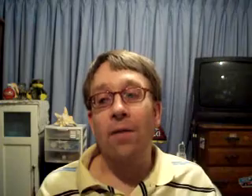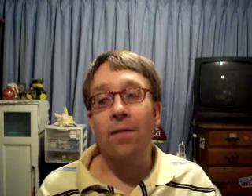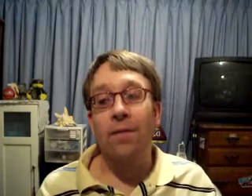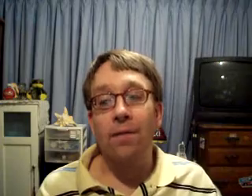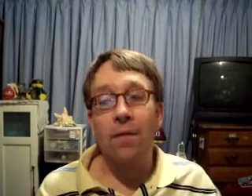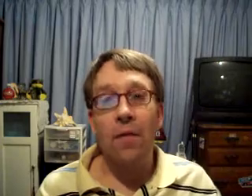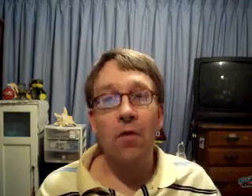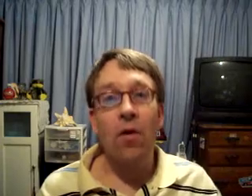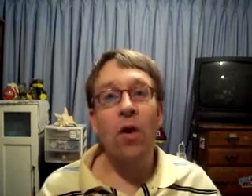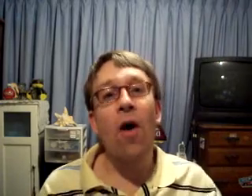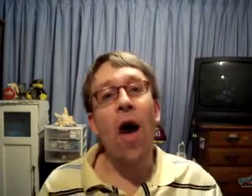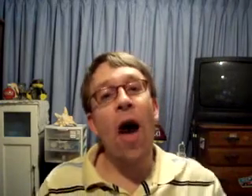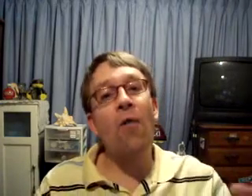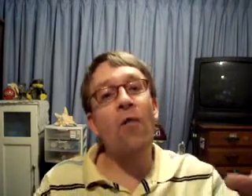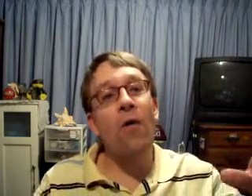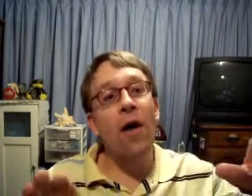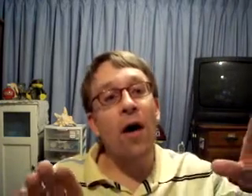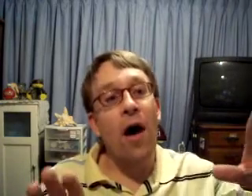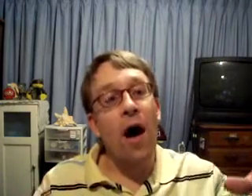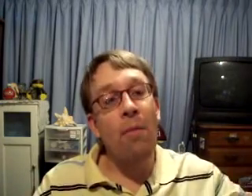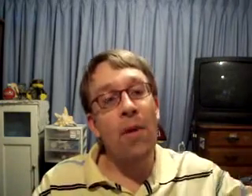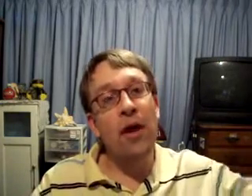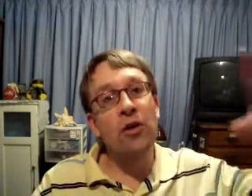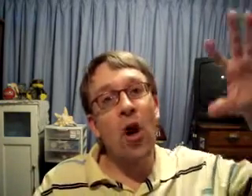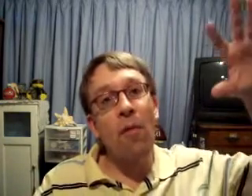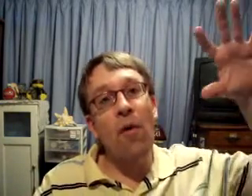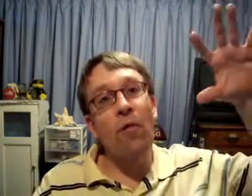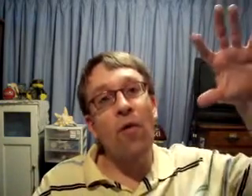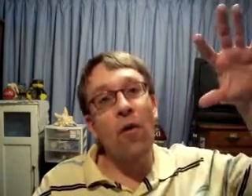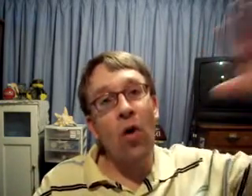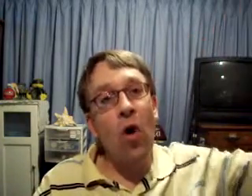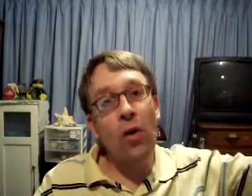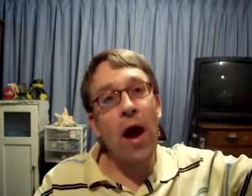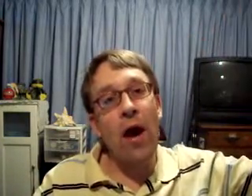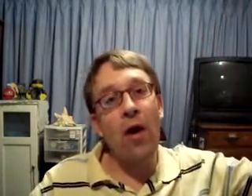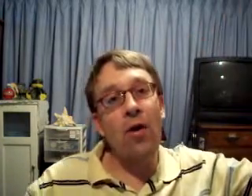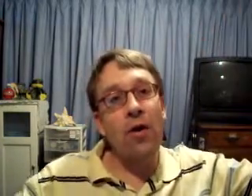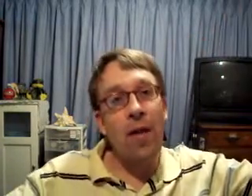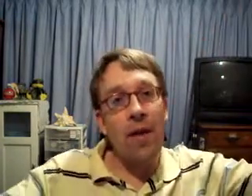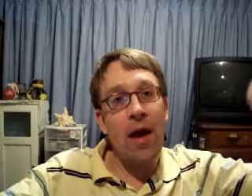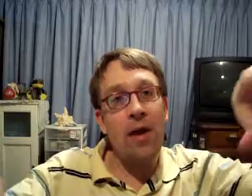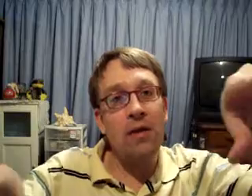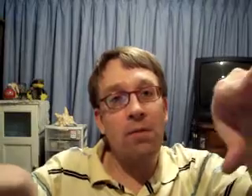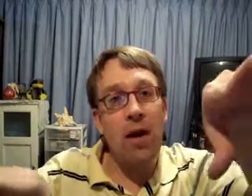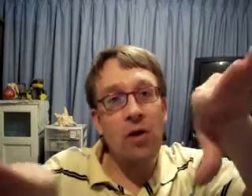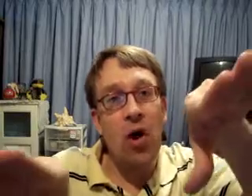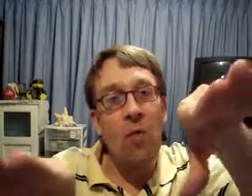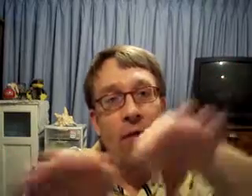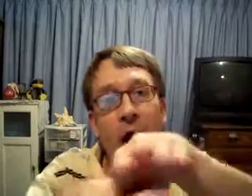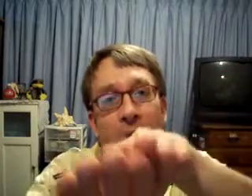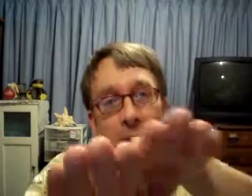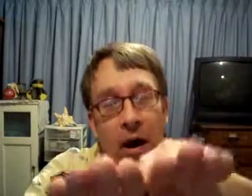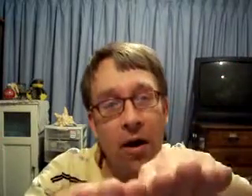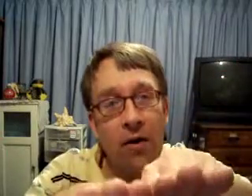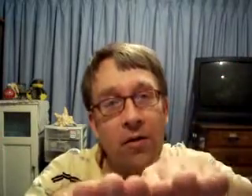Now, when you have a big dome of cold air coming against a big dome of hot air,